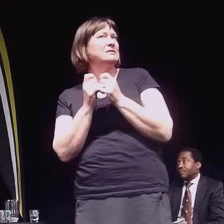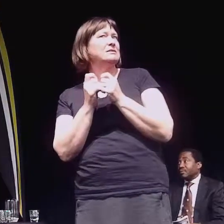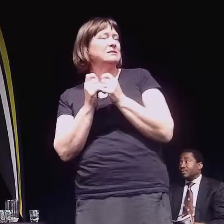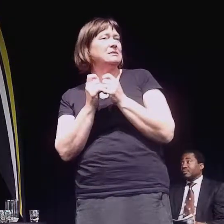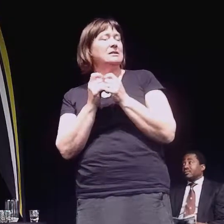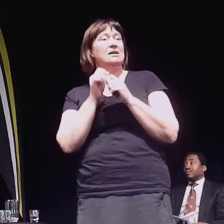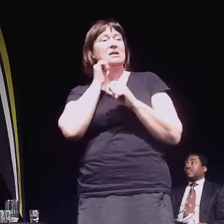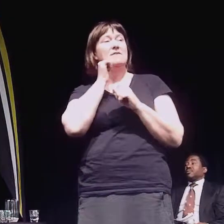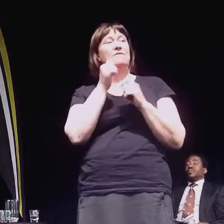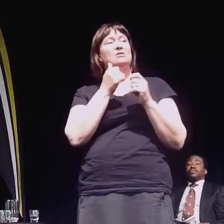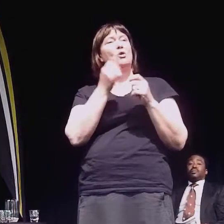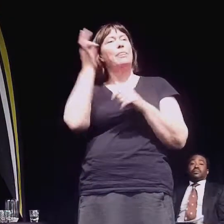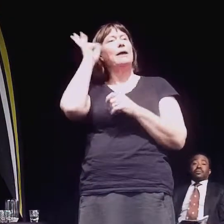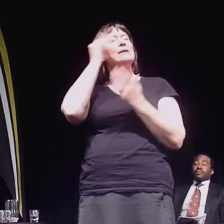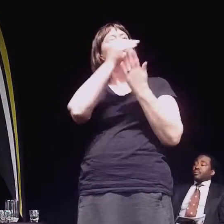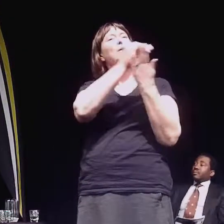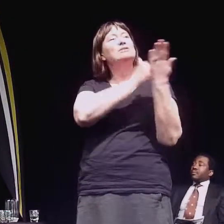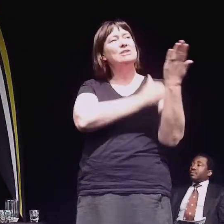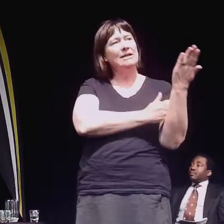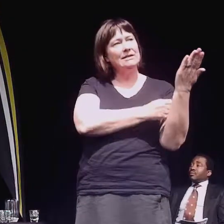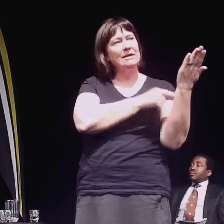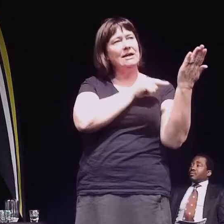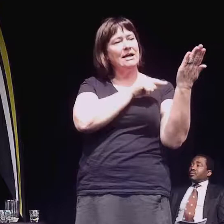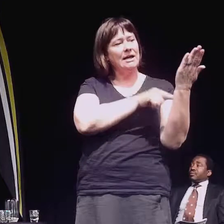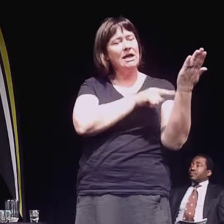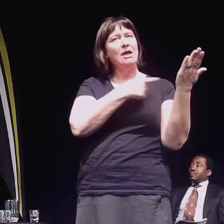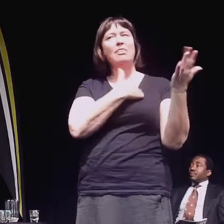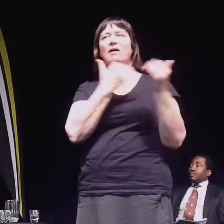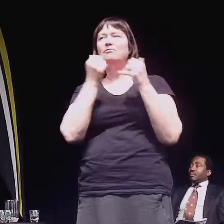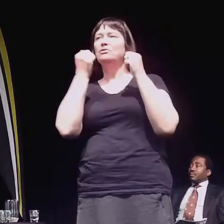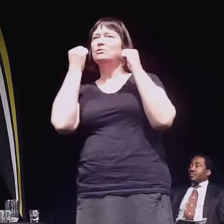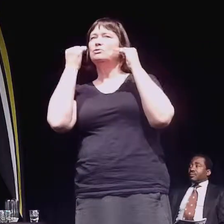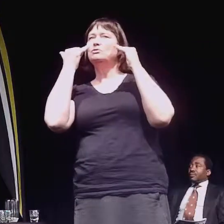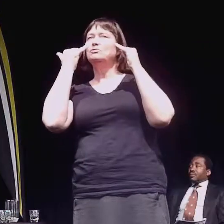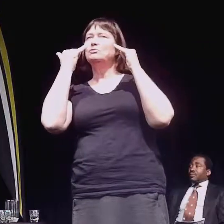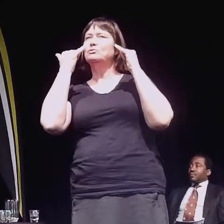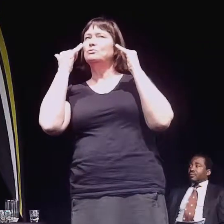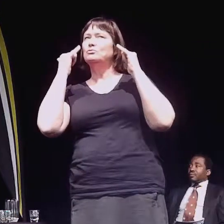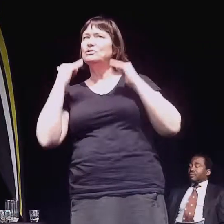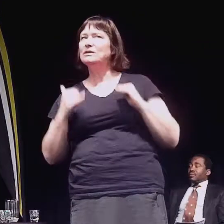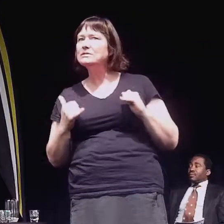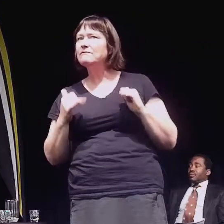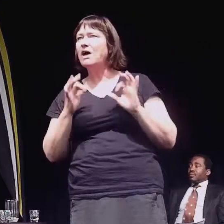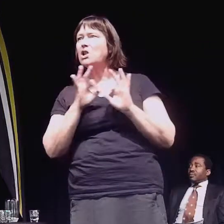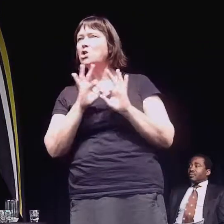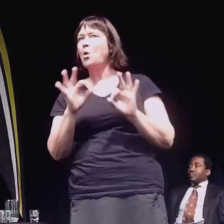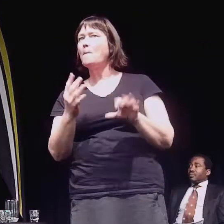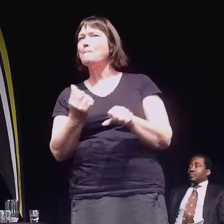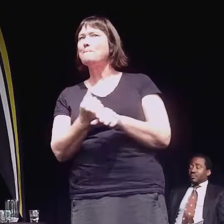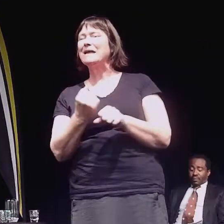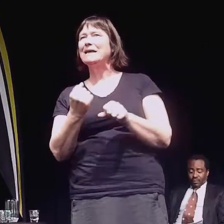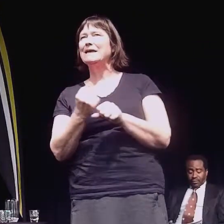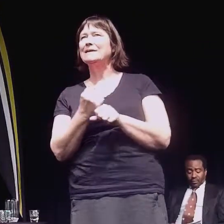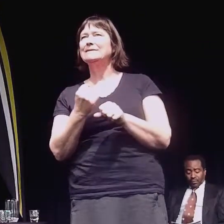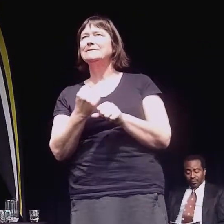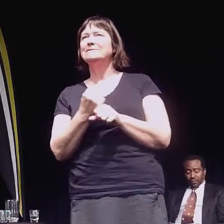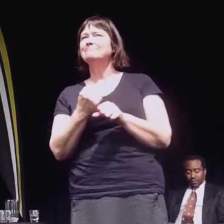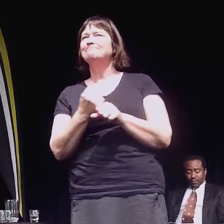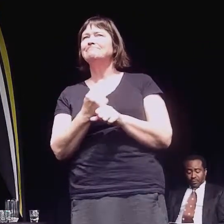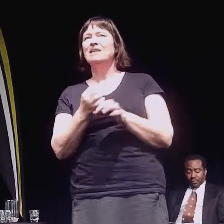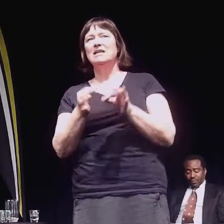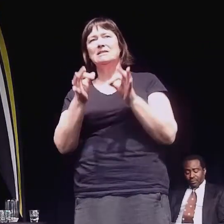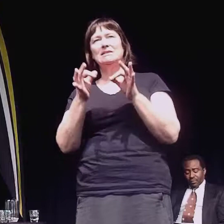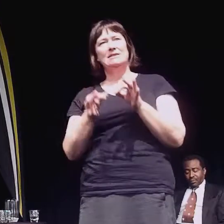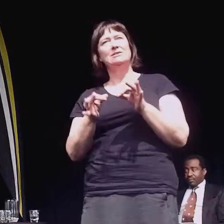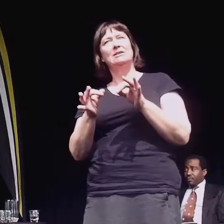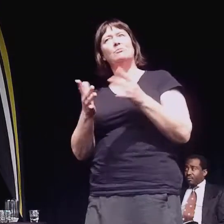of the agenda. Council would have to justify not making something, not making a decision